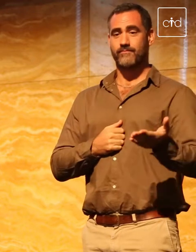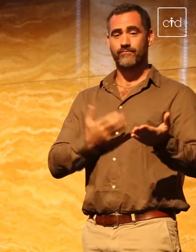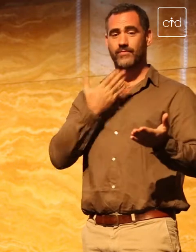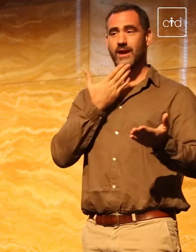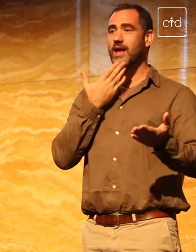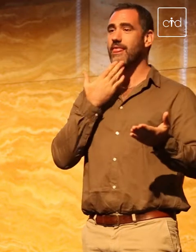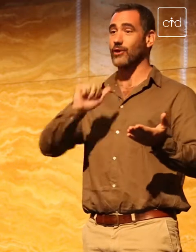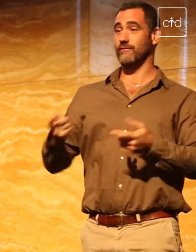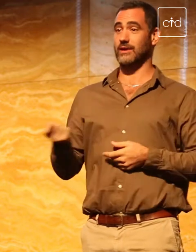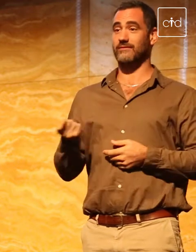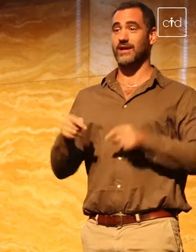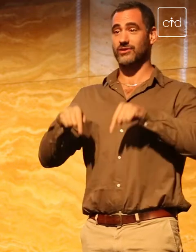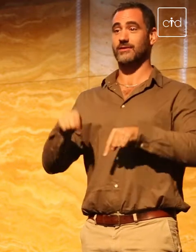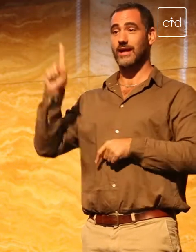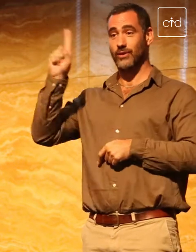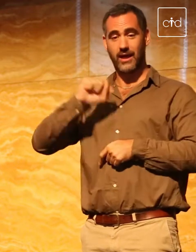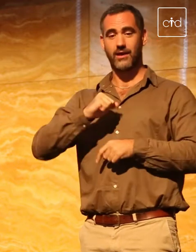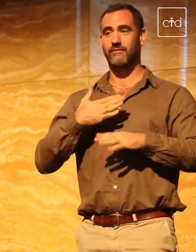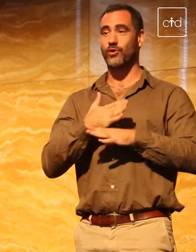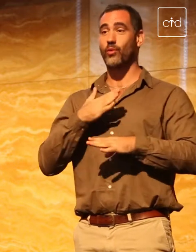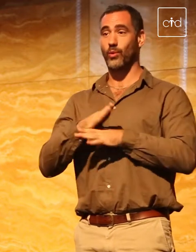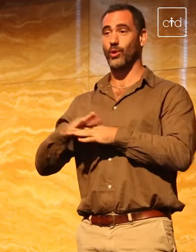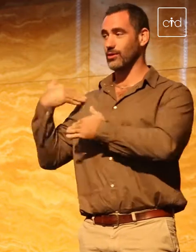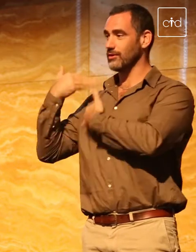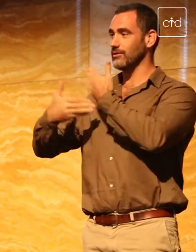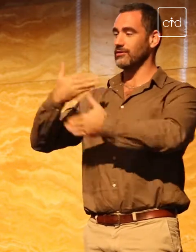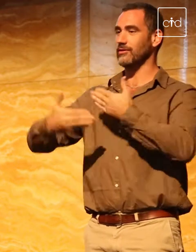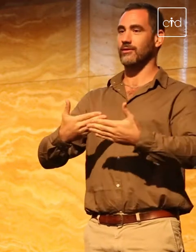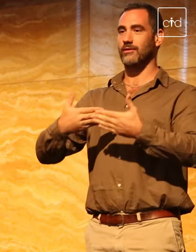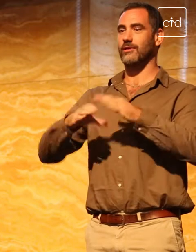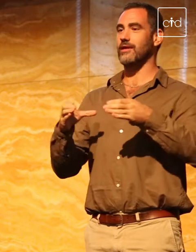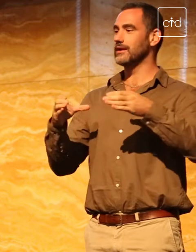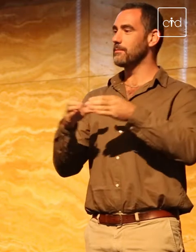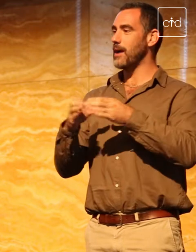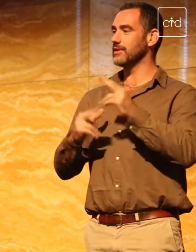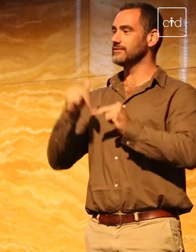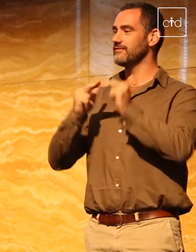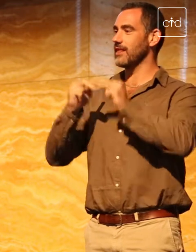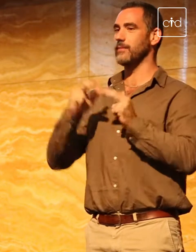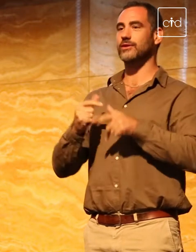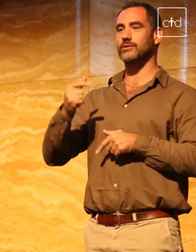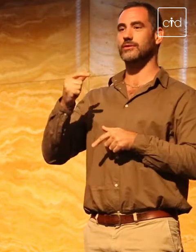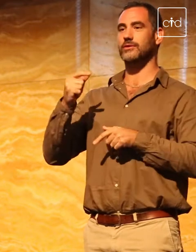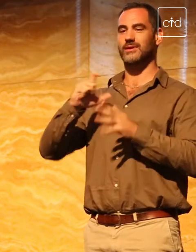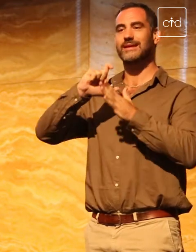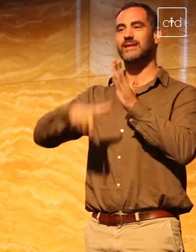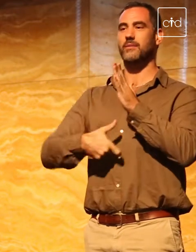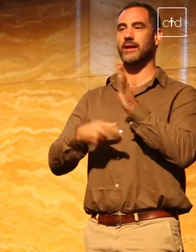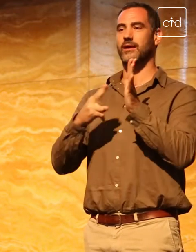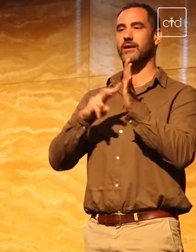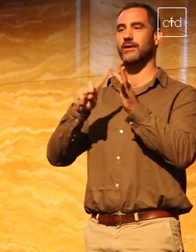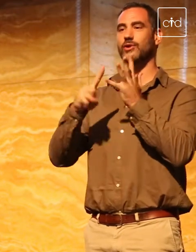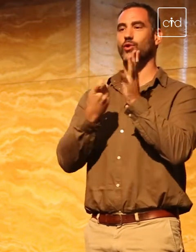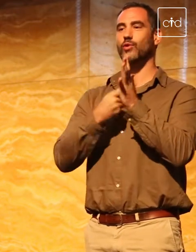for your invitation and for the work that you do at the Department of Developmental Disability and Neuropsychiatry here at